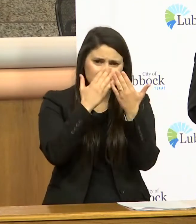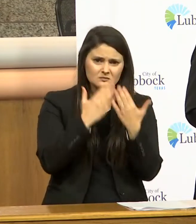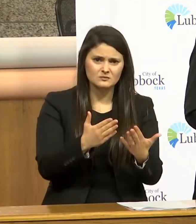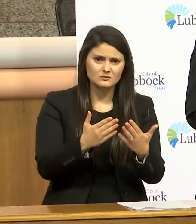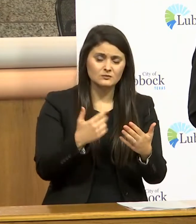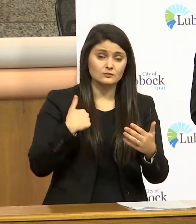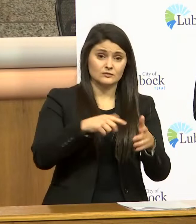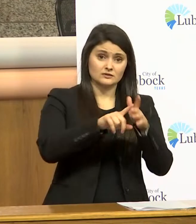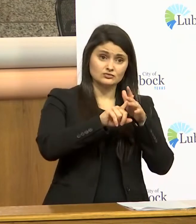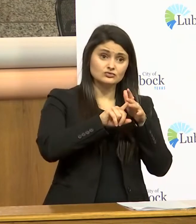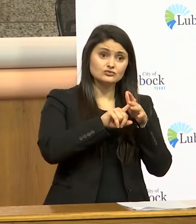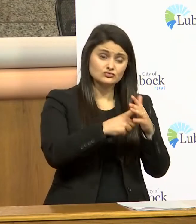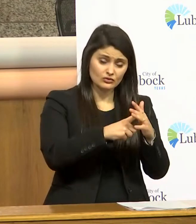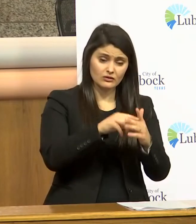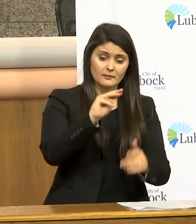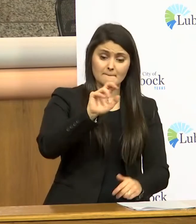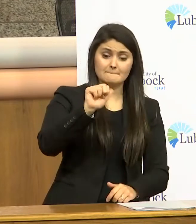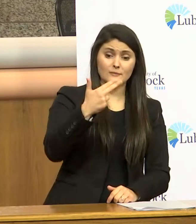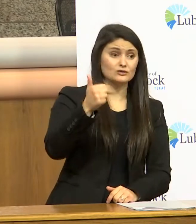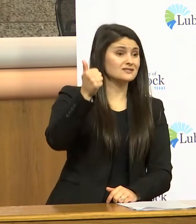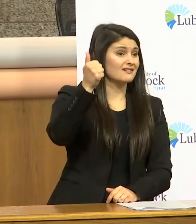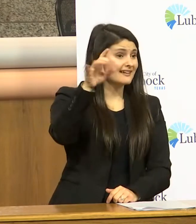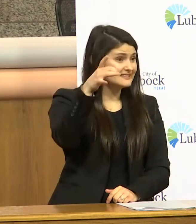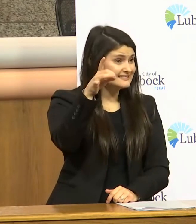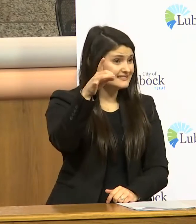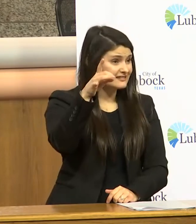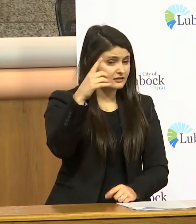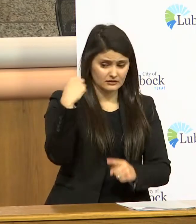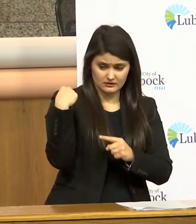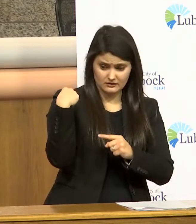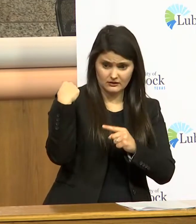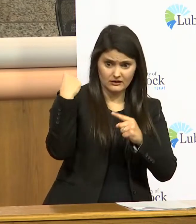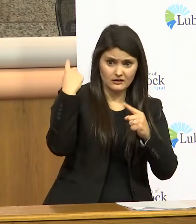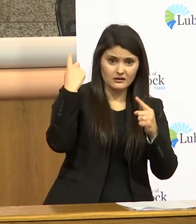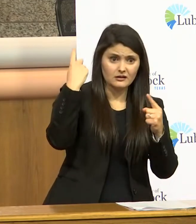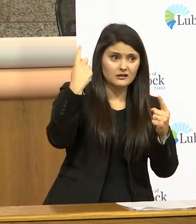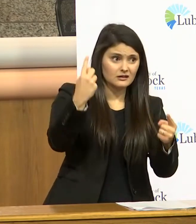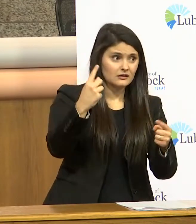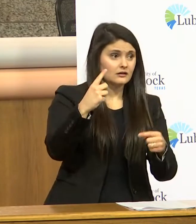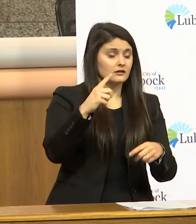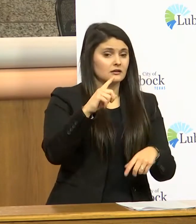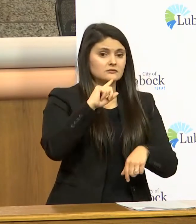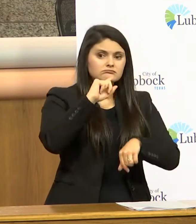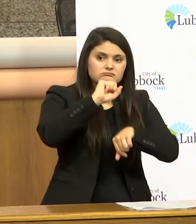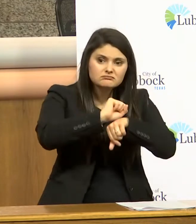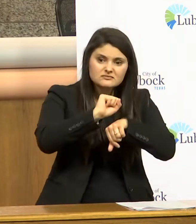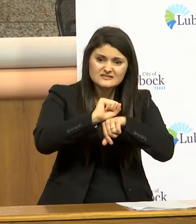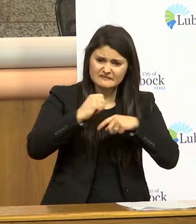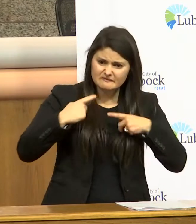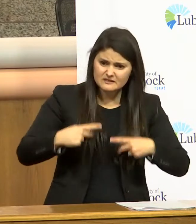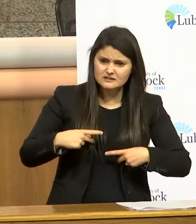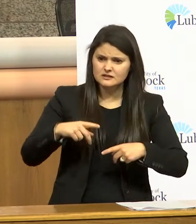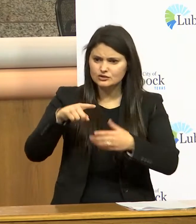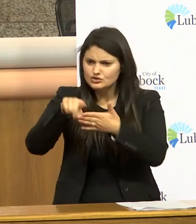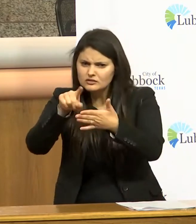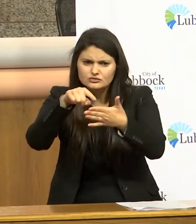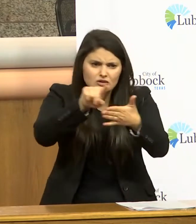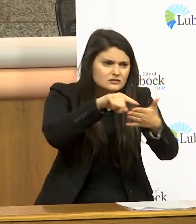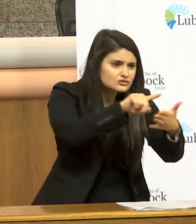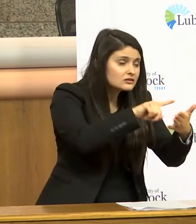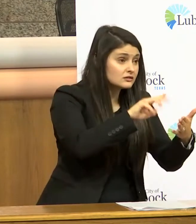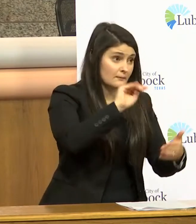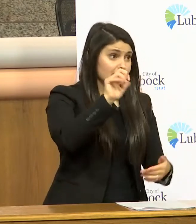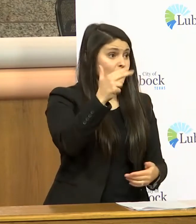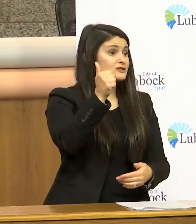begin on march the 18th literally and physically going out and doing checks of course on march the